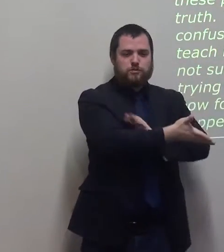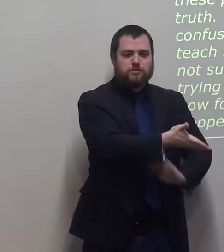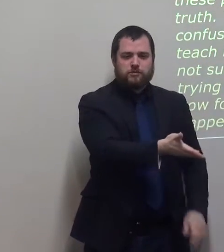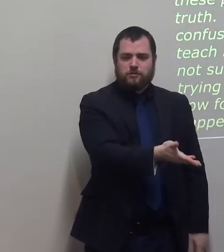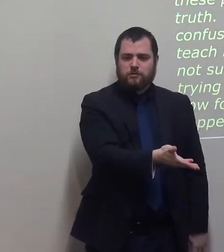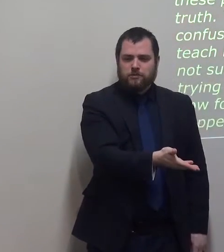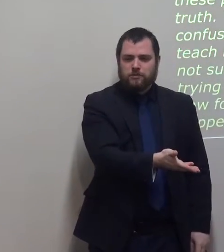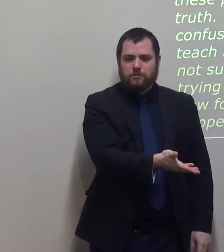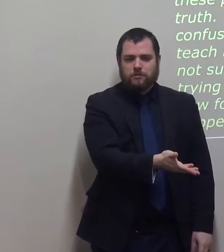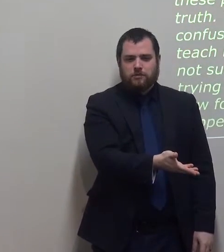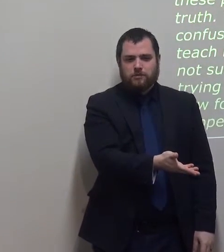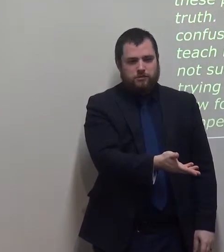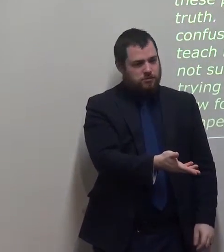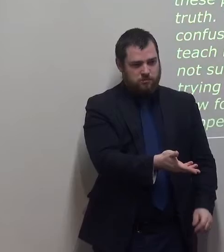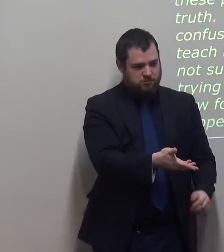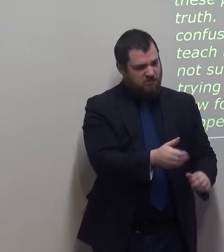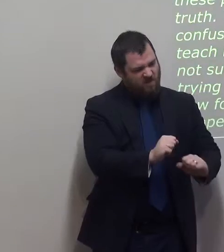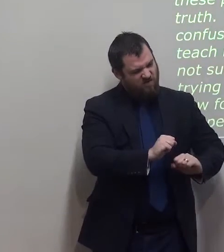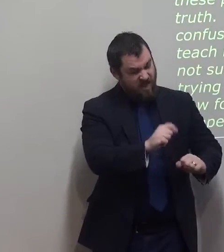The faith they have and teach is worthless.